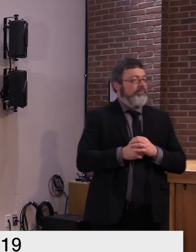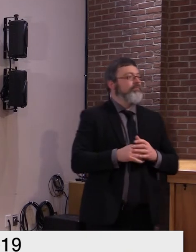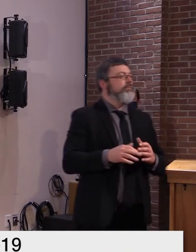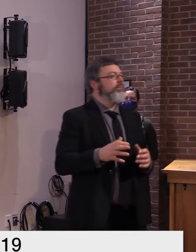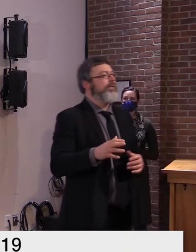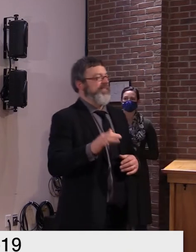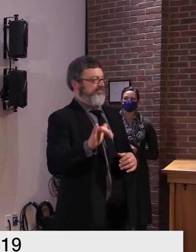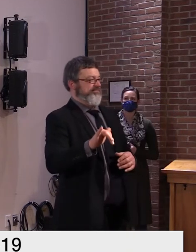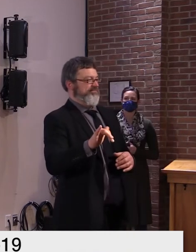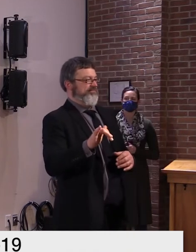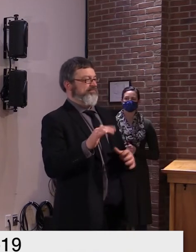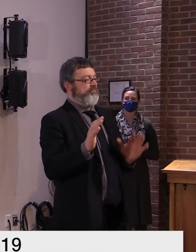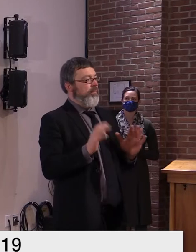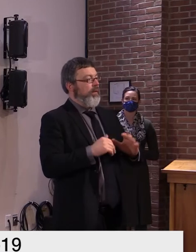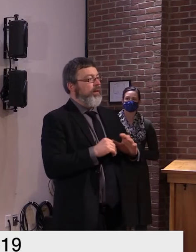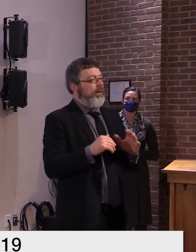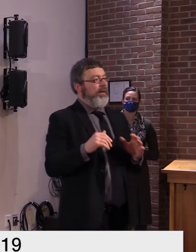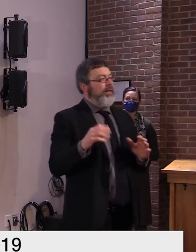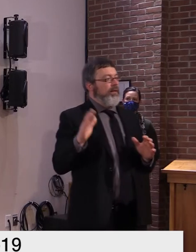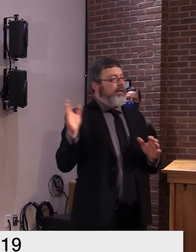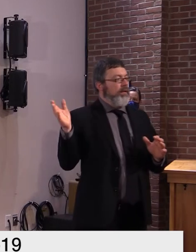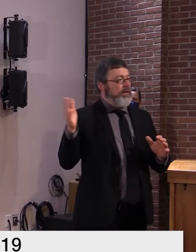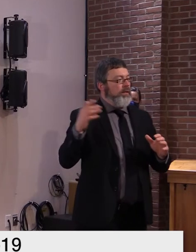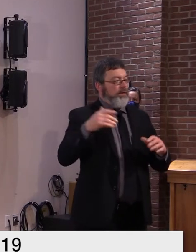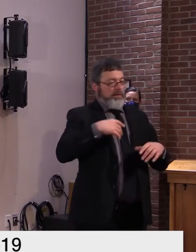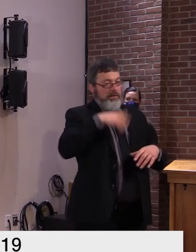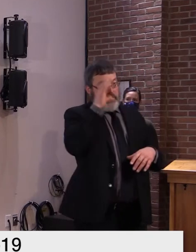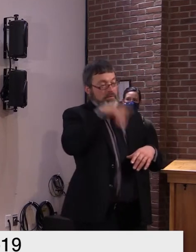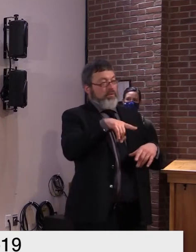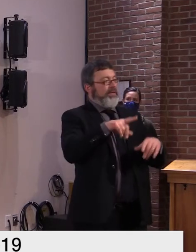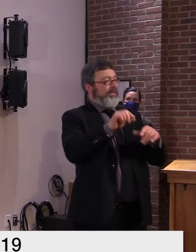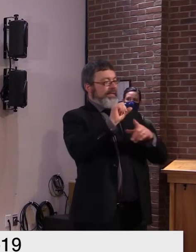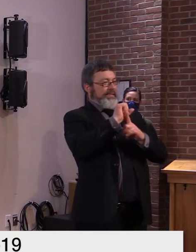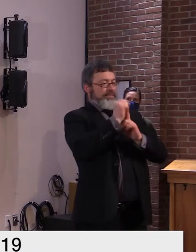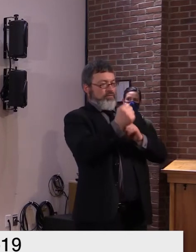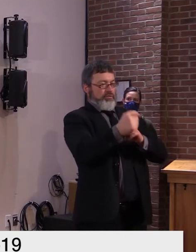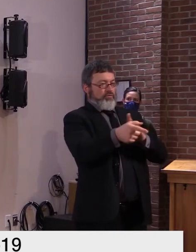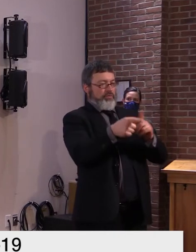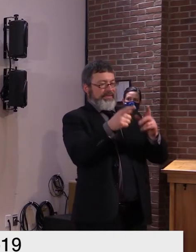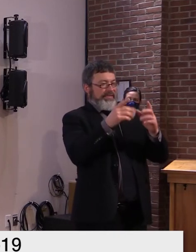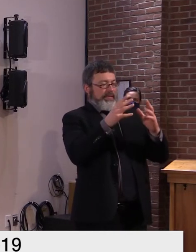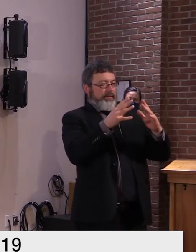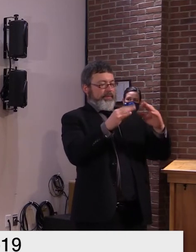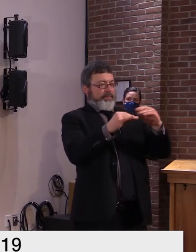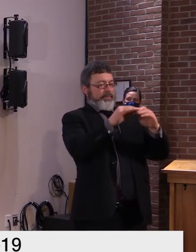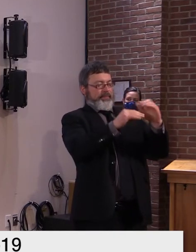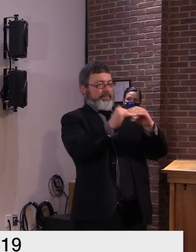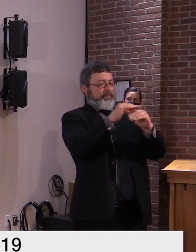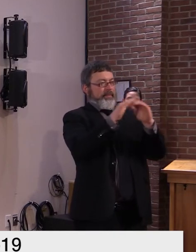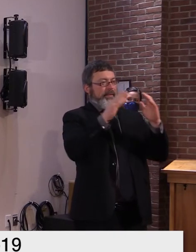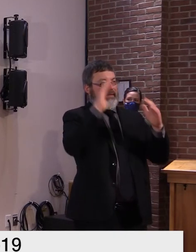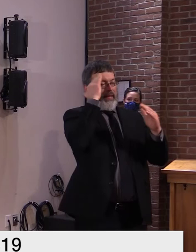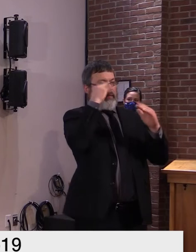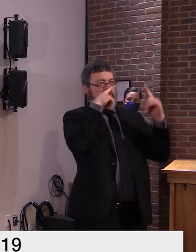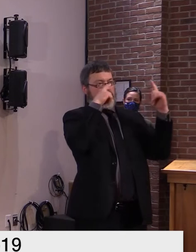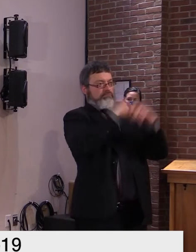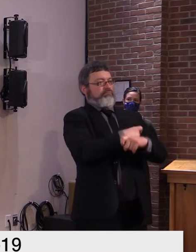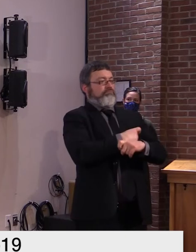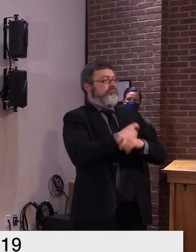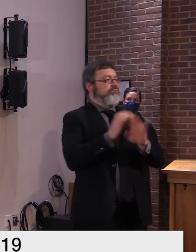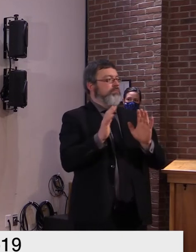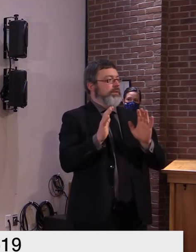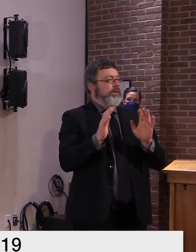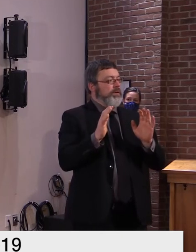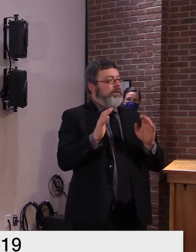together for a social um get together dinner and so forth it's not uh you know driving someone to school